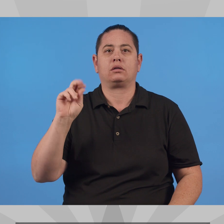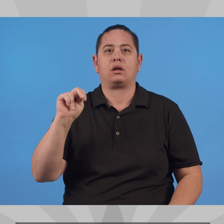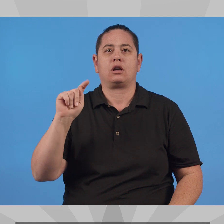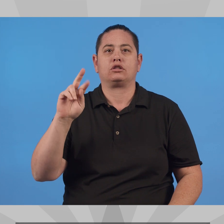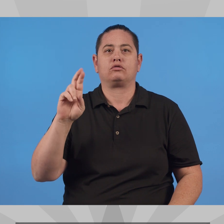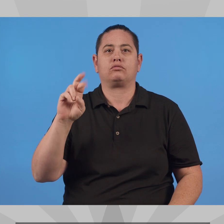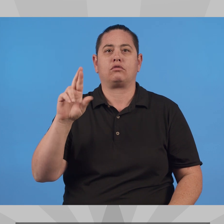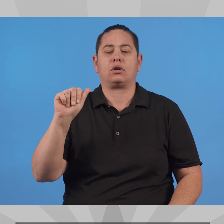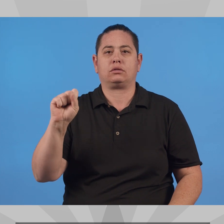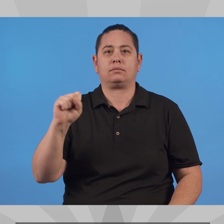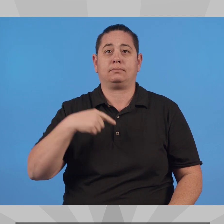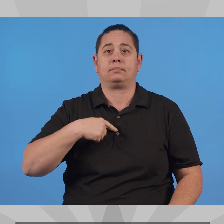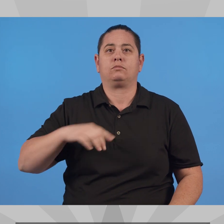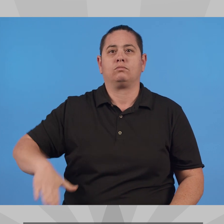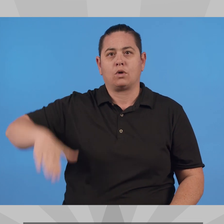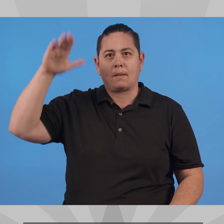Join her with your vote and let's put people back in politics.